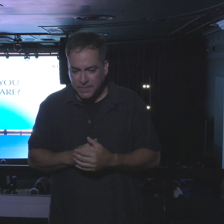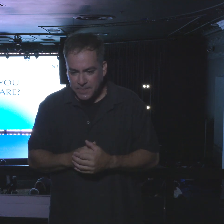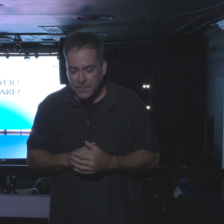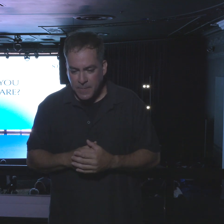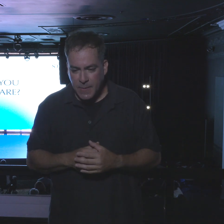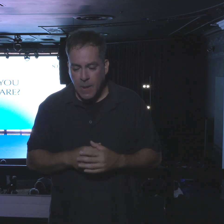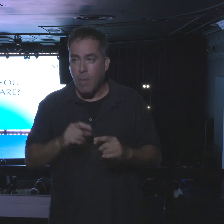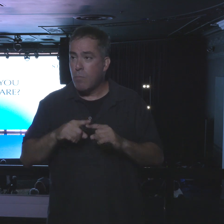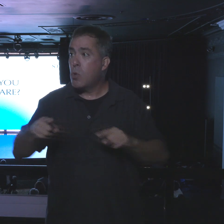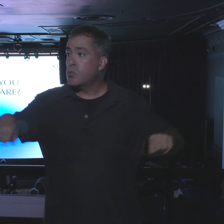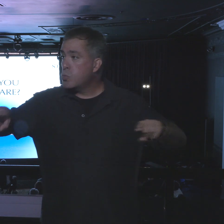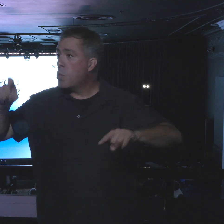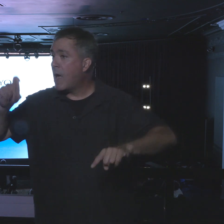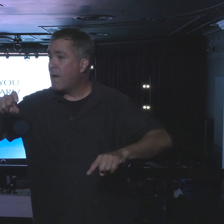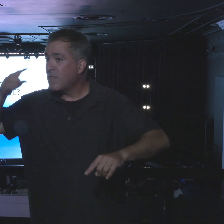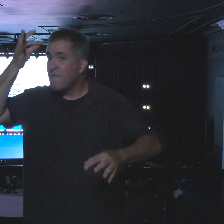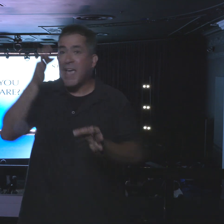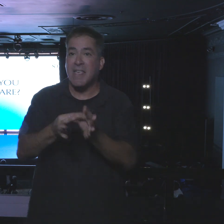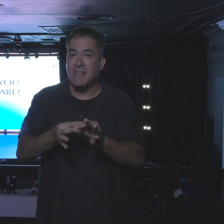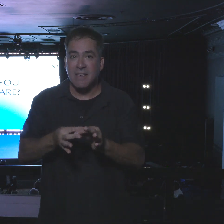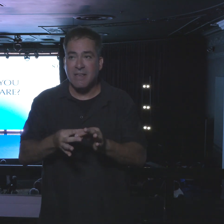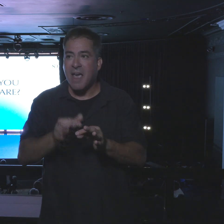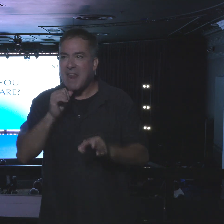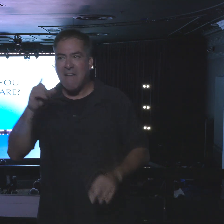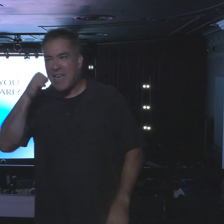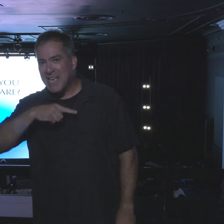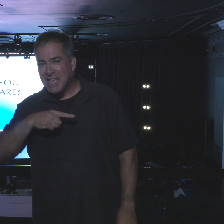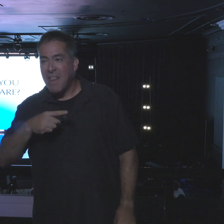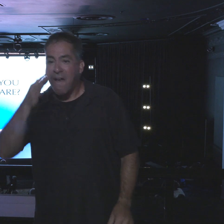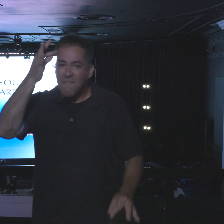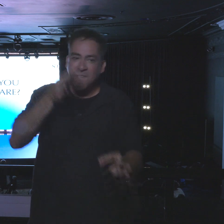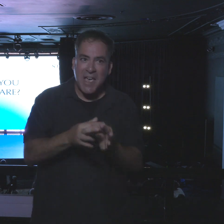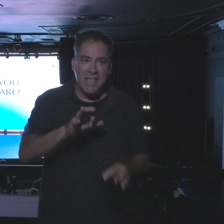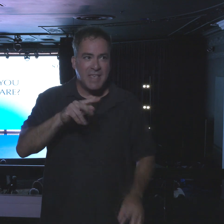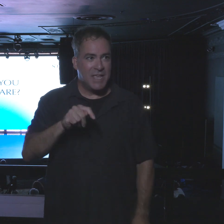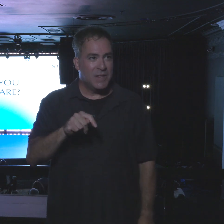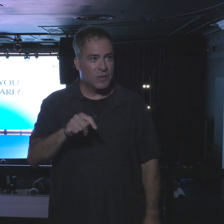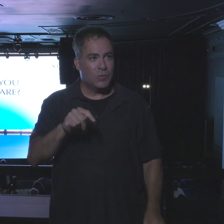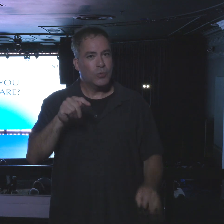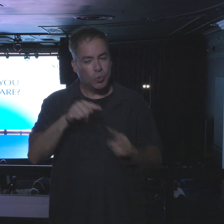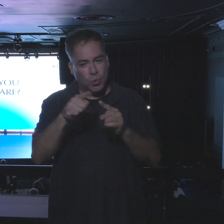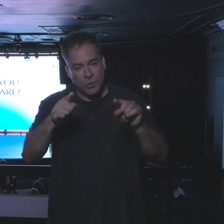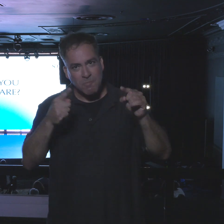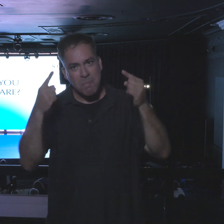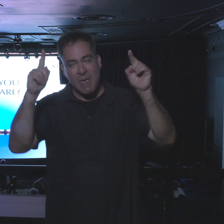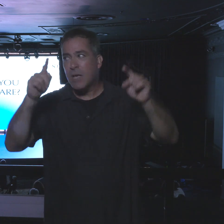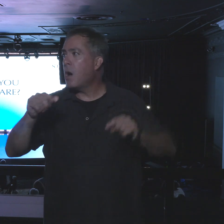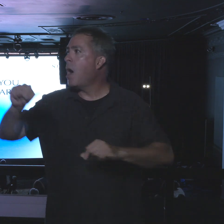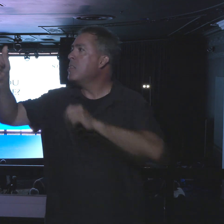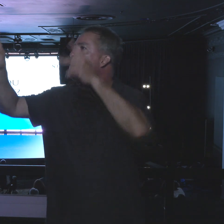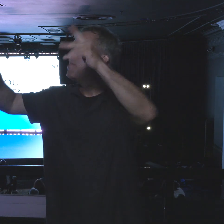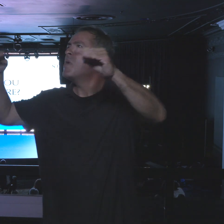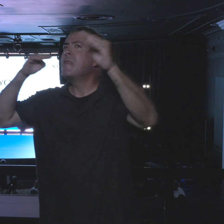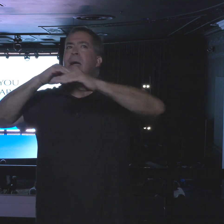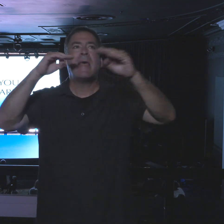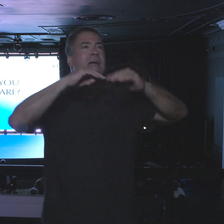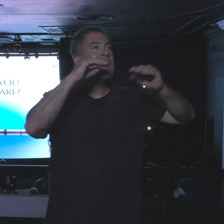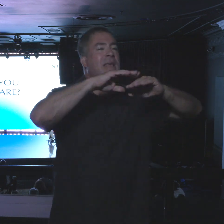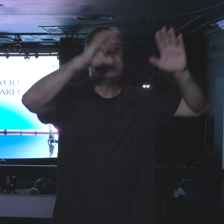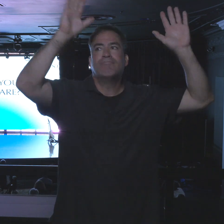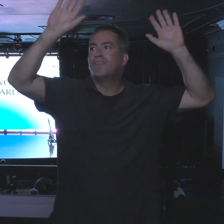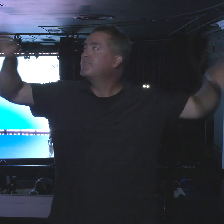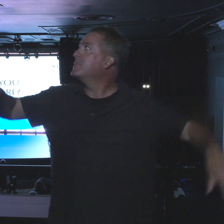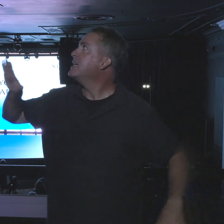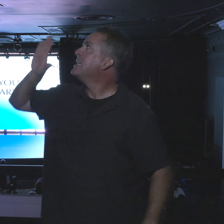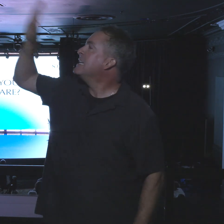But you've got to faith it till you make it. Let every man be a liar. God's word is true.